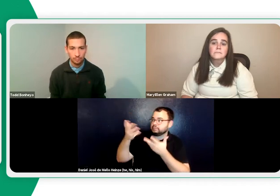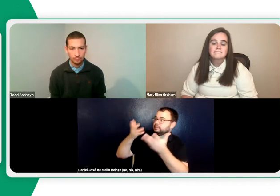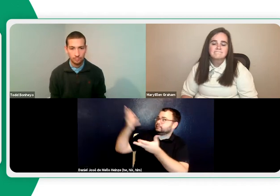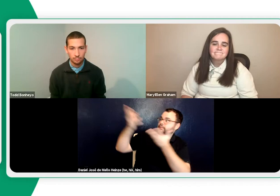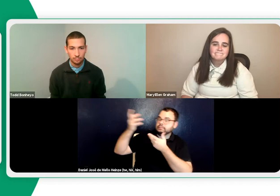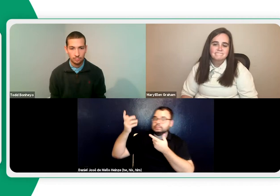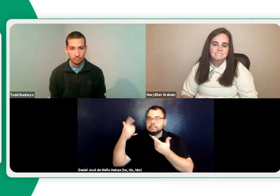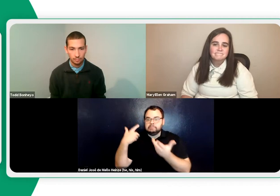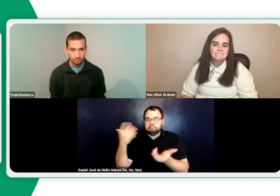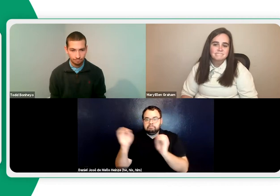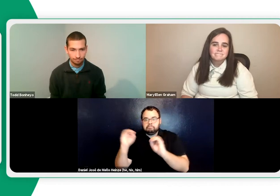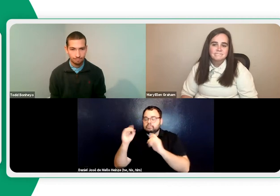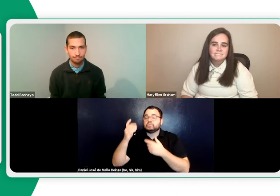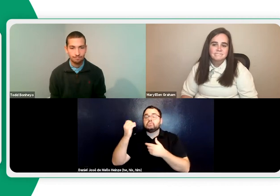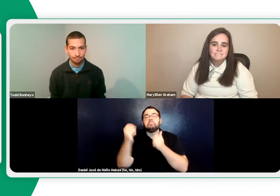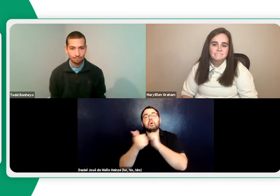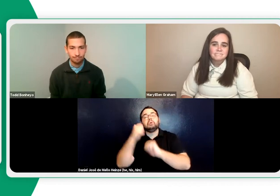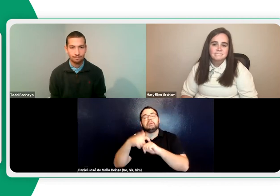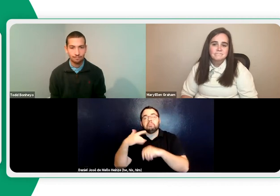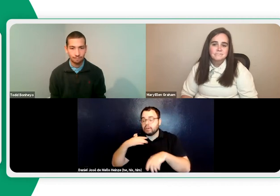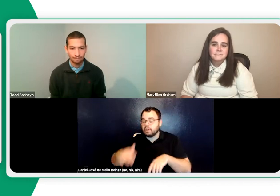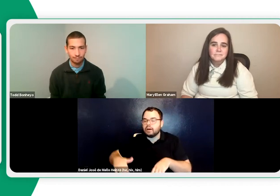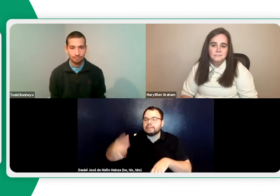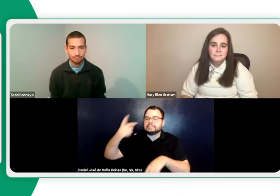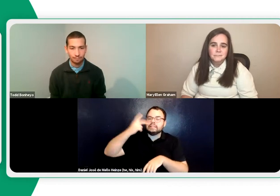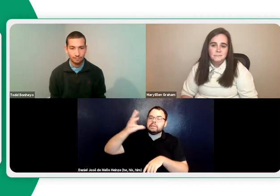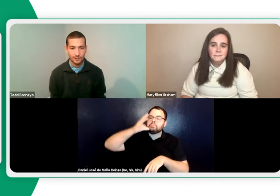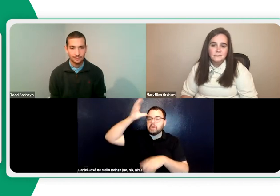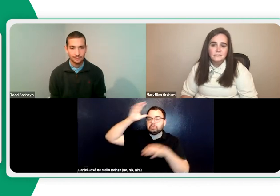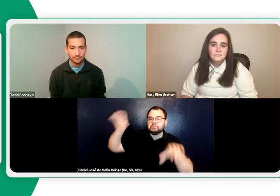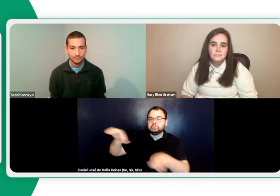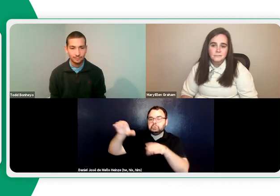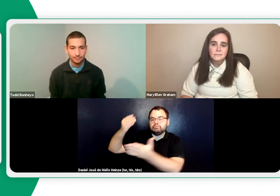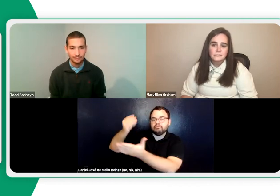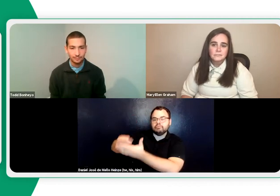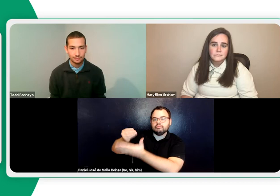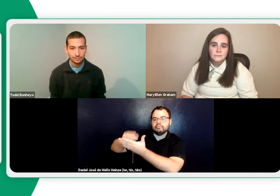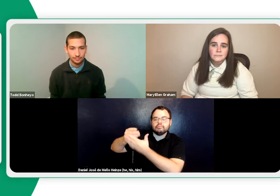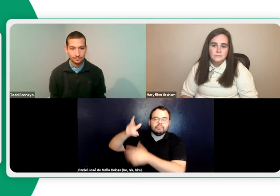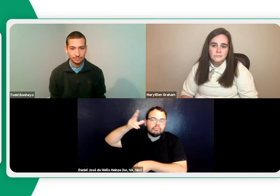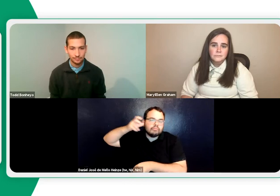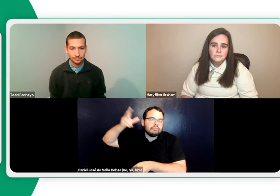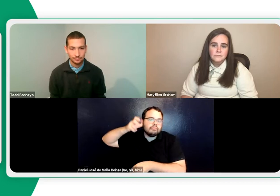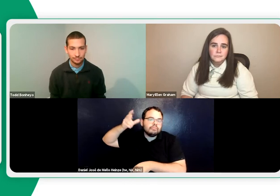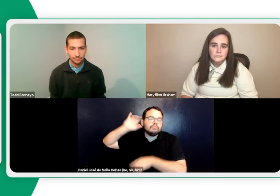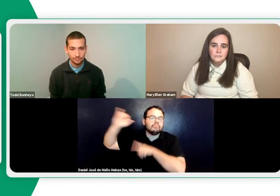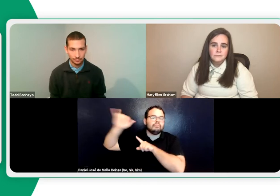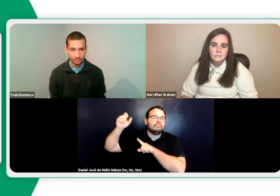sign in their home. And so the students have no access to language in their home. Typically, they'll see their parents,